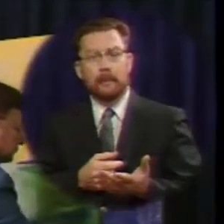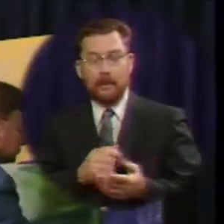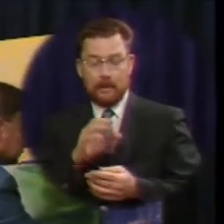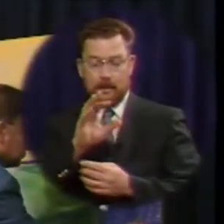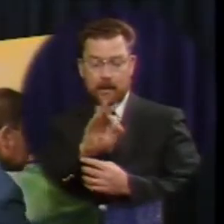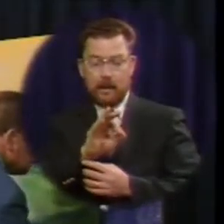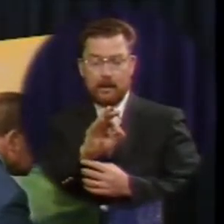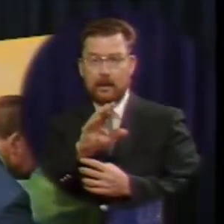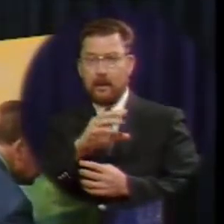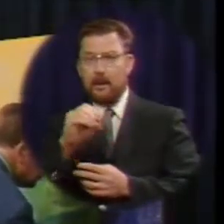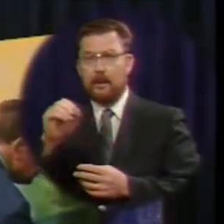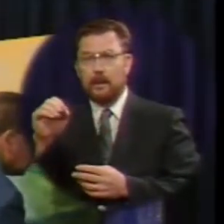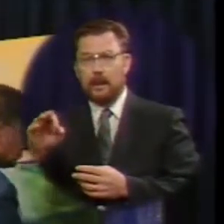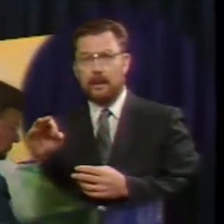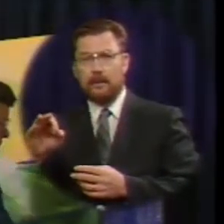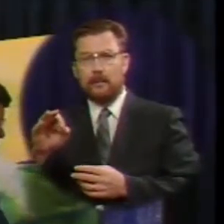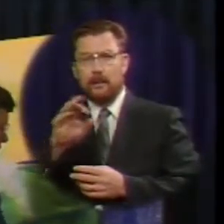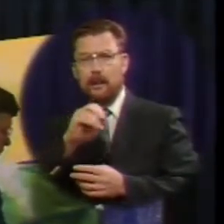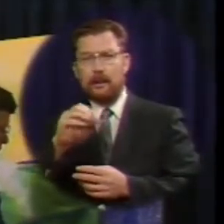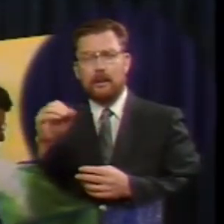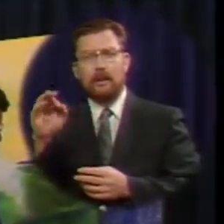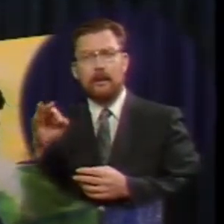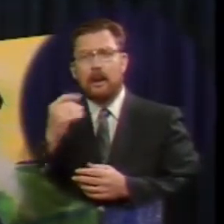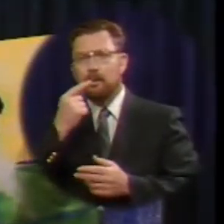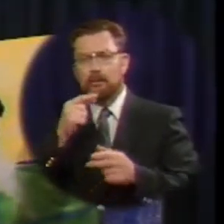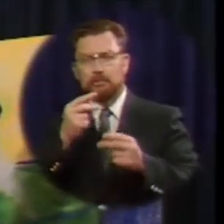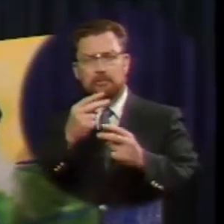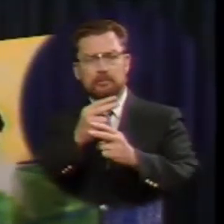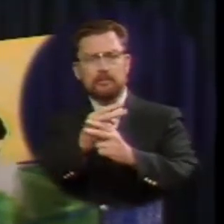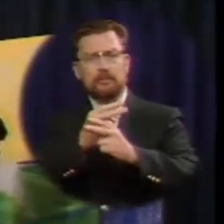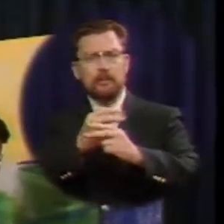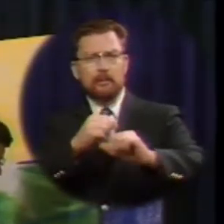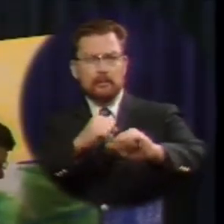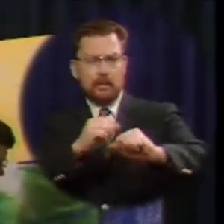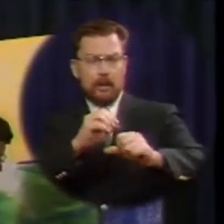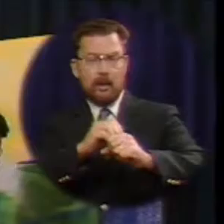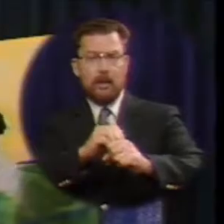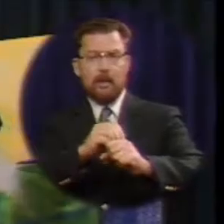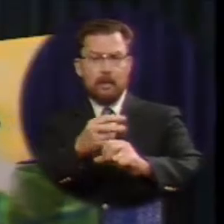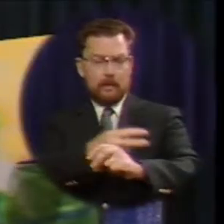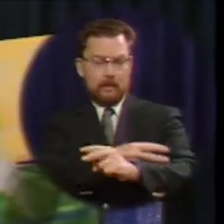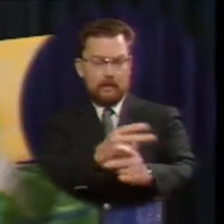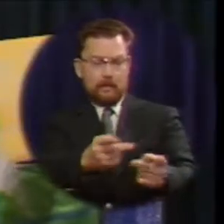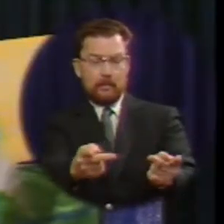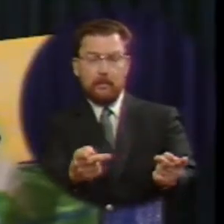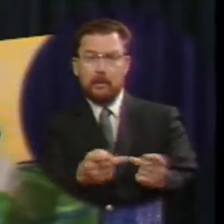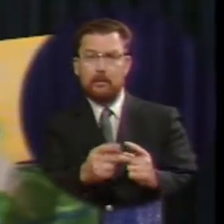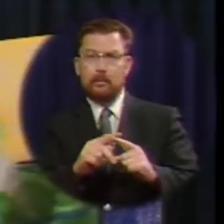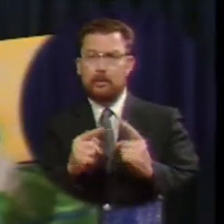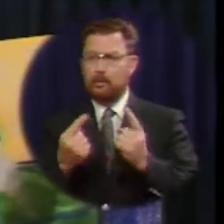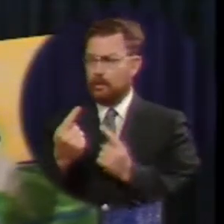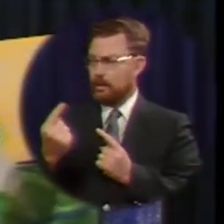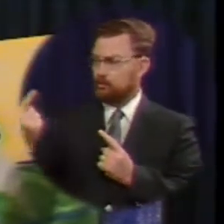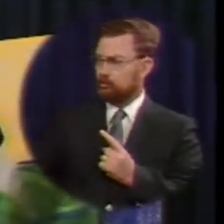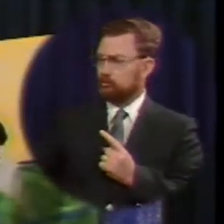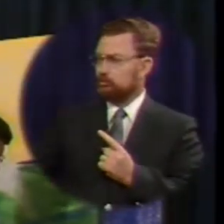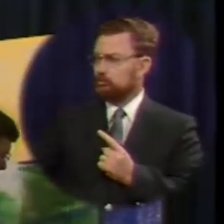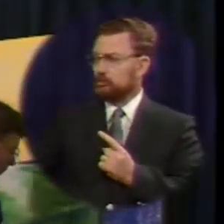and nine that safely lay in the shelter of the foal but one was out on the hills far